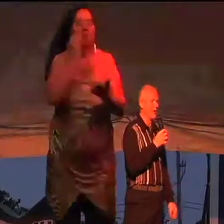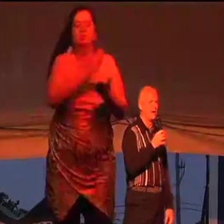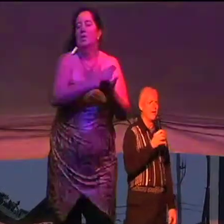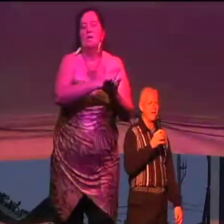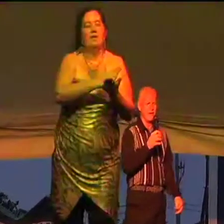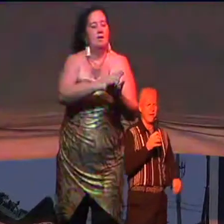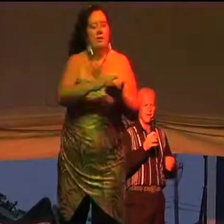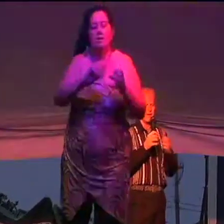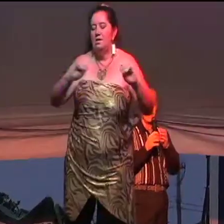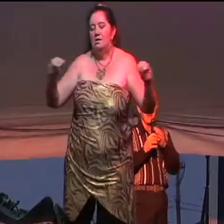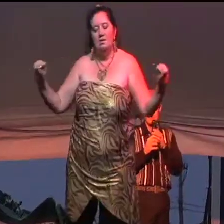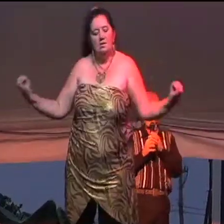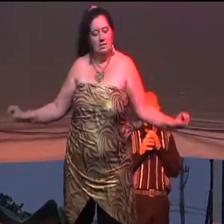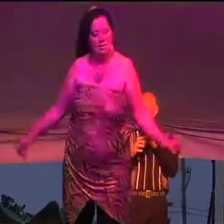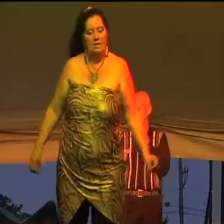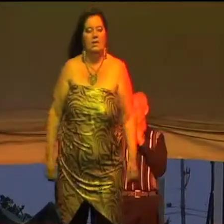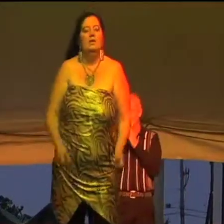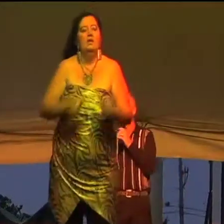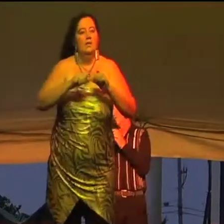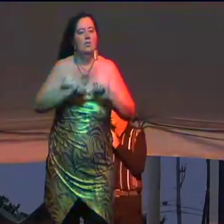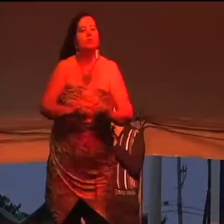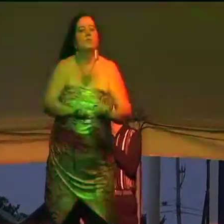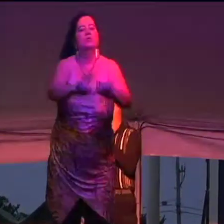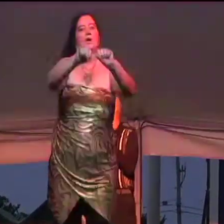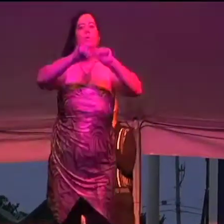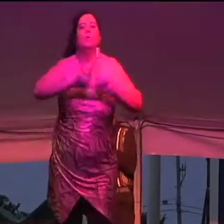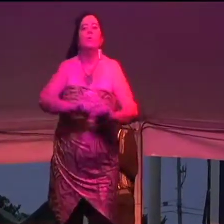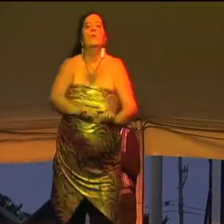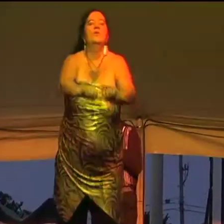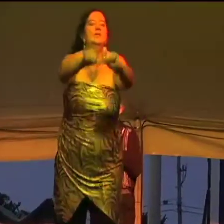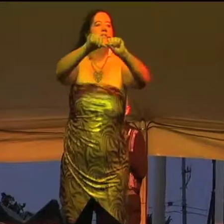way No snow well